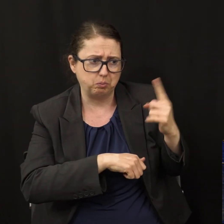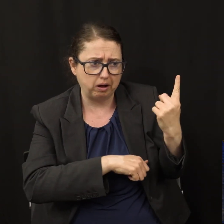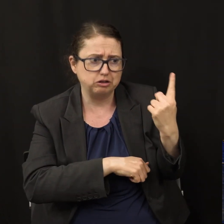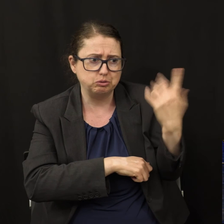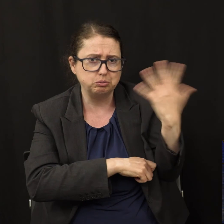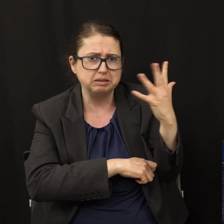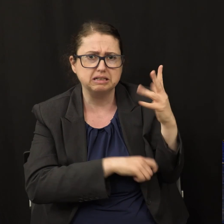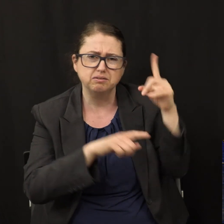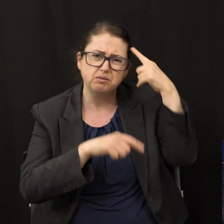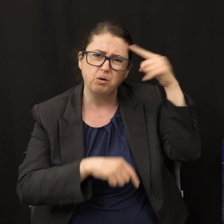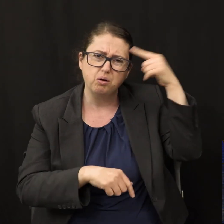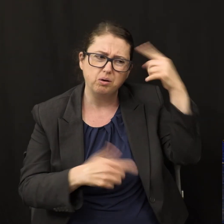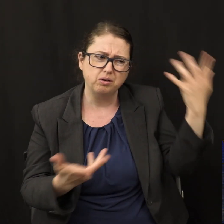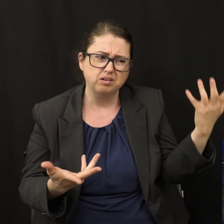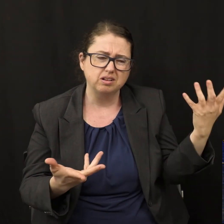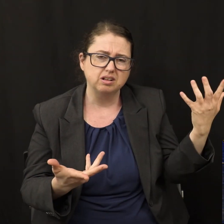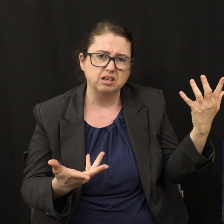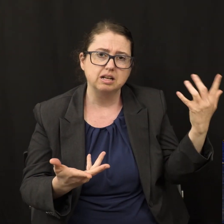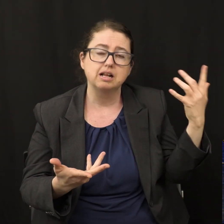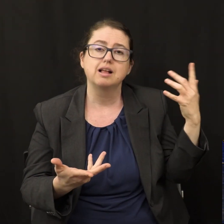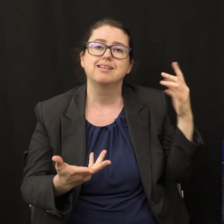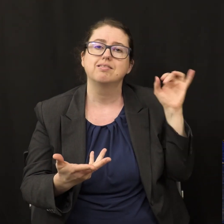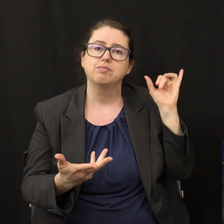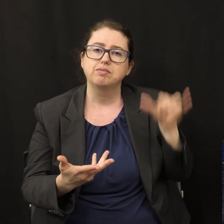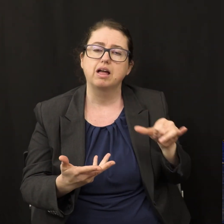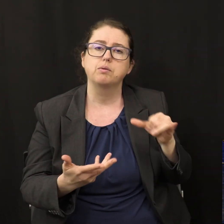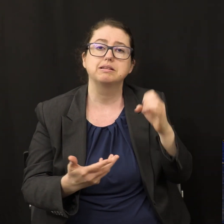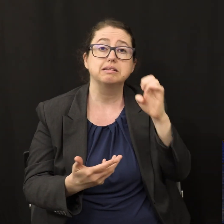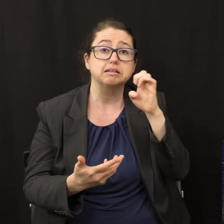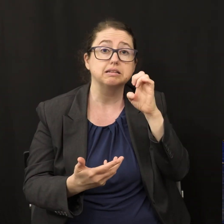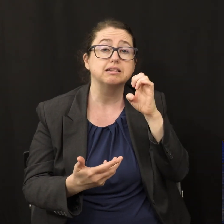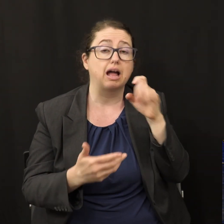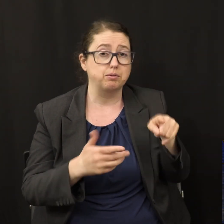the issue was Eve are you going to obey my authority or the serpent's authority